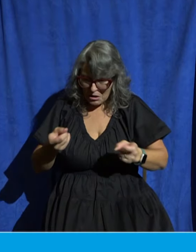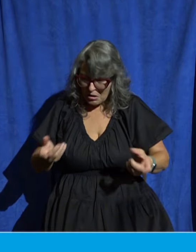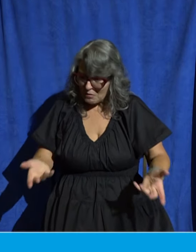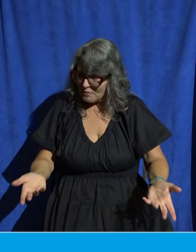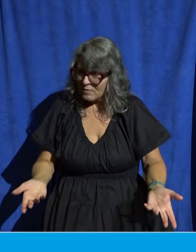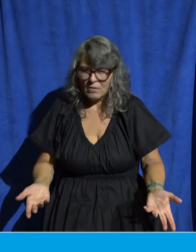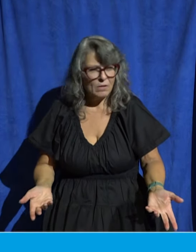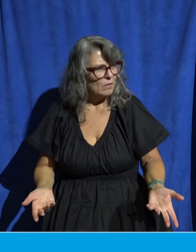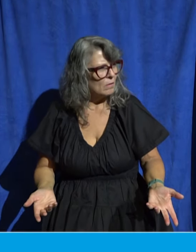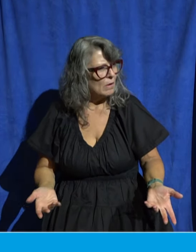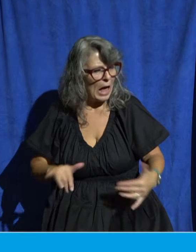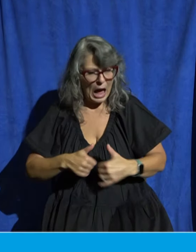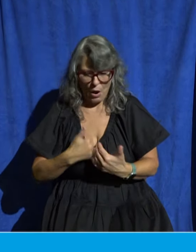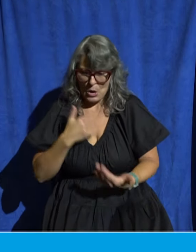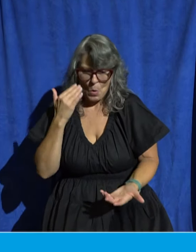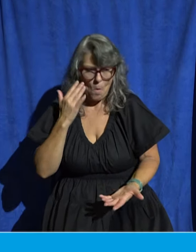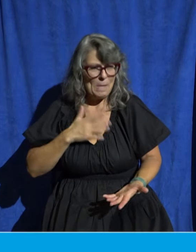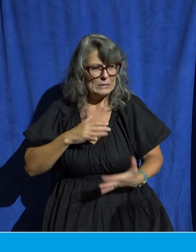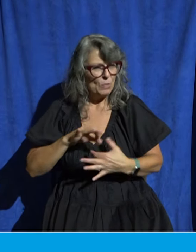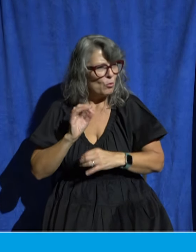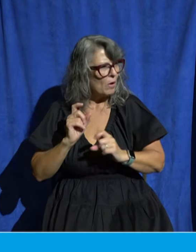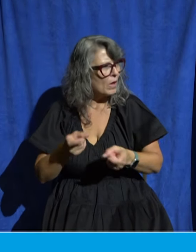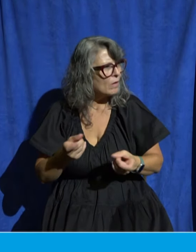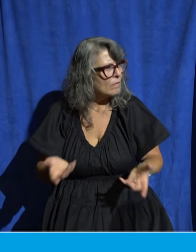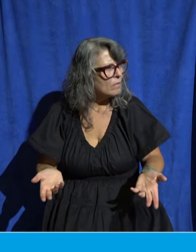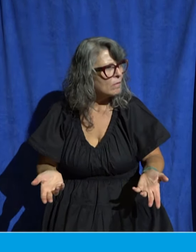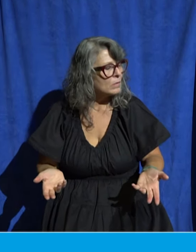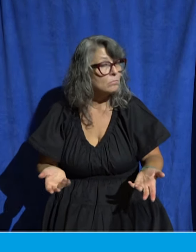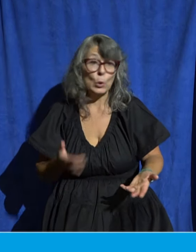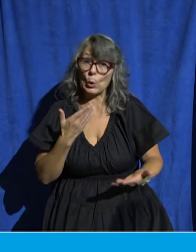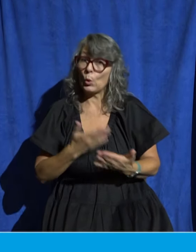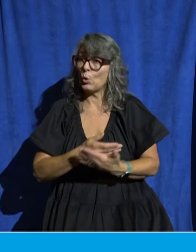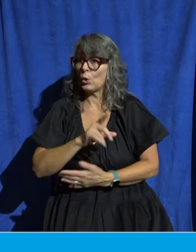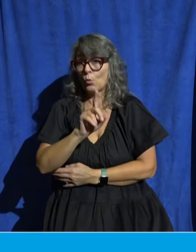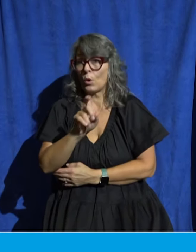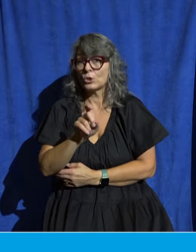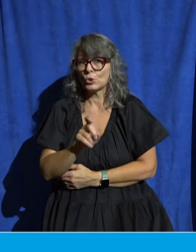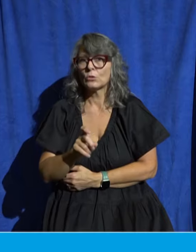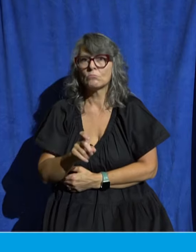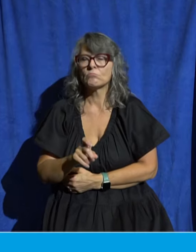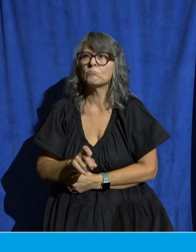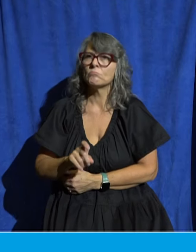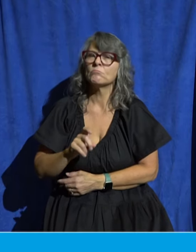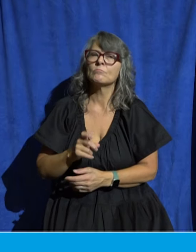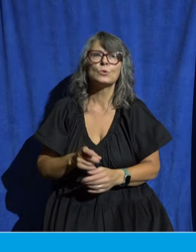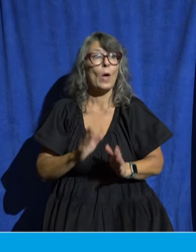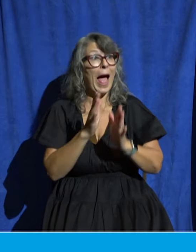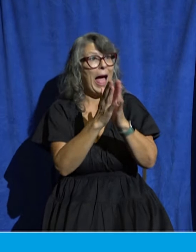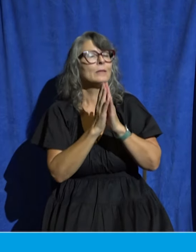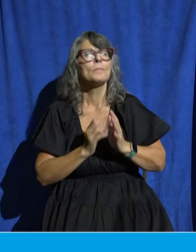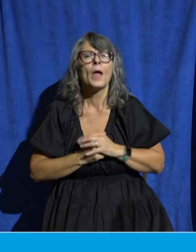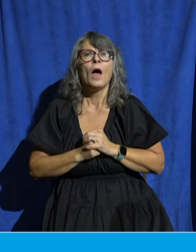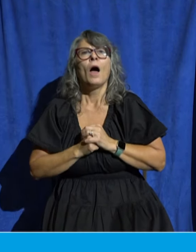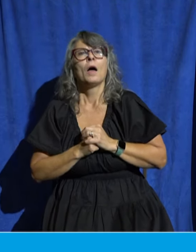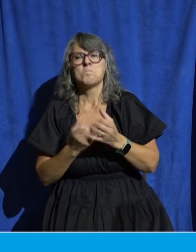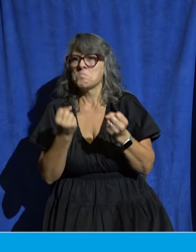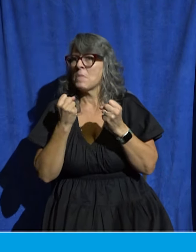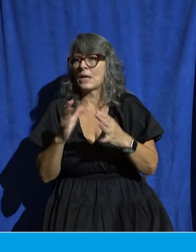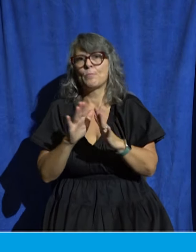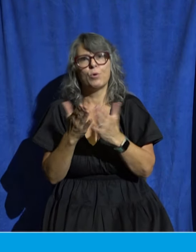spiritual gifts are? Which is a really good question to ask. Scores of books and resources have been written on this topic. People will